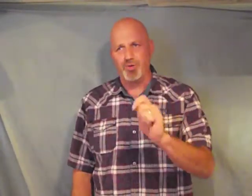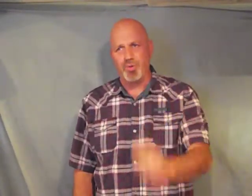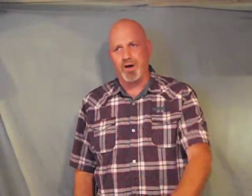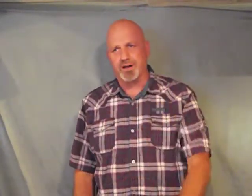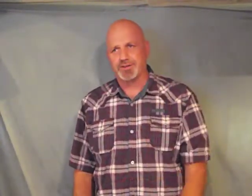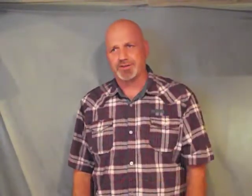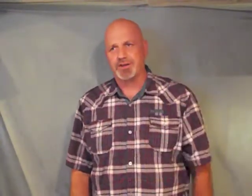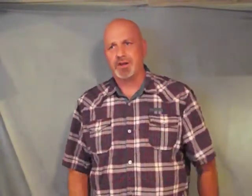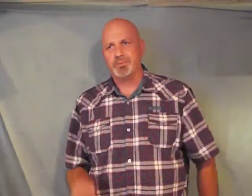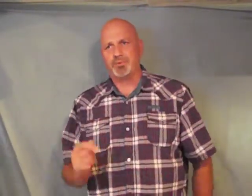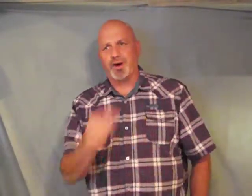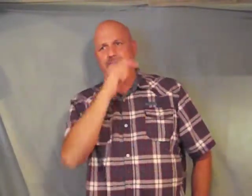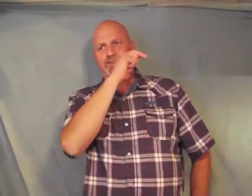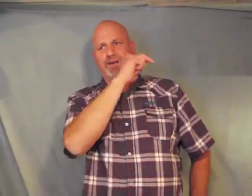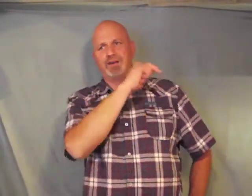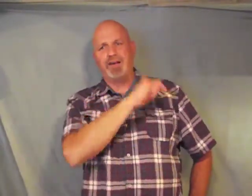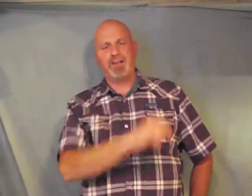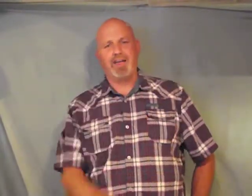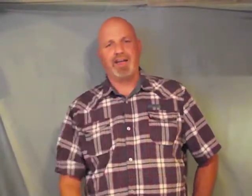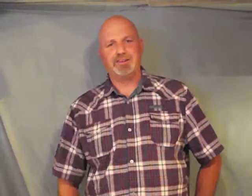works praise her in the gates